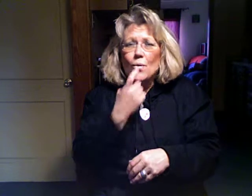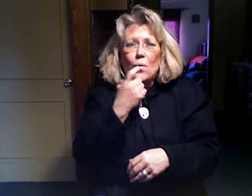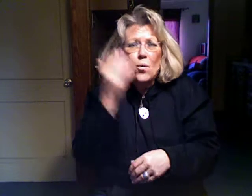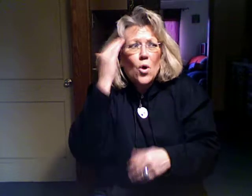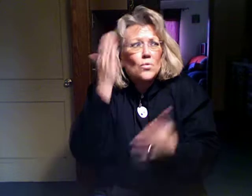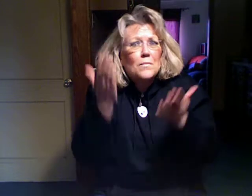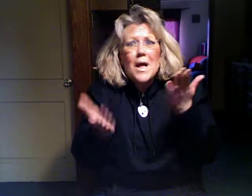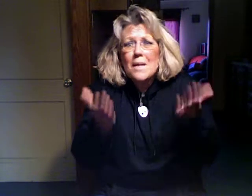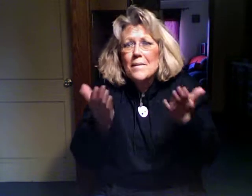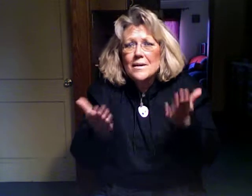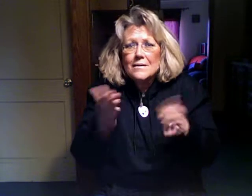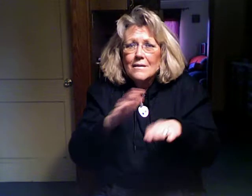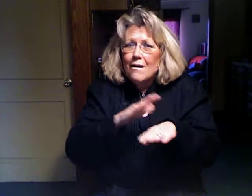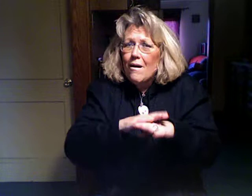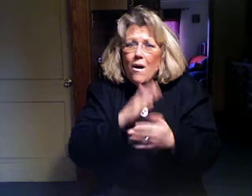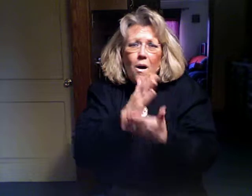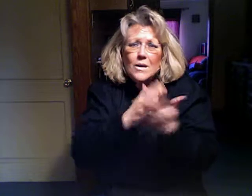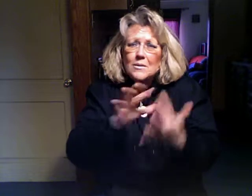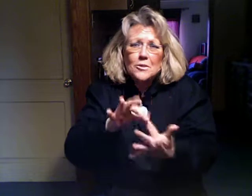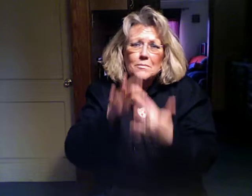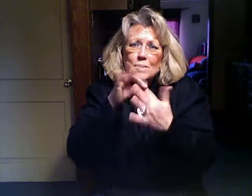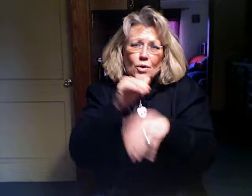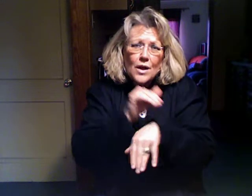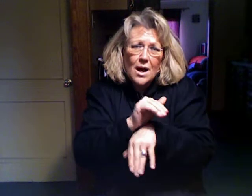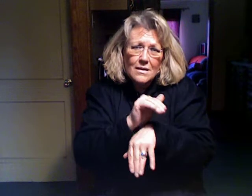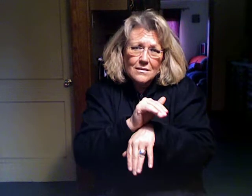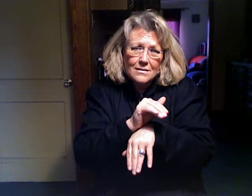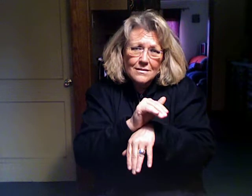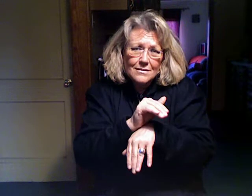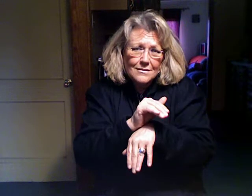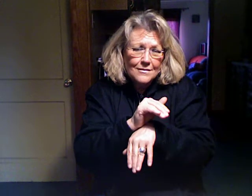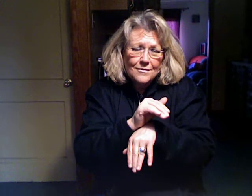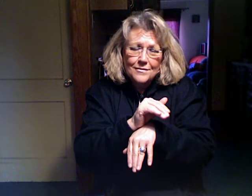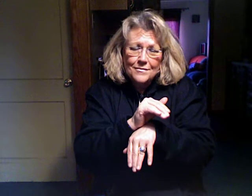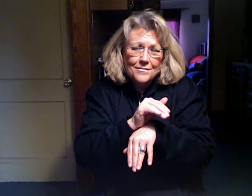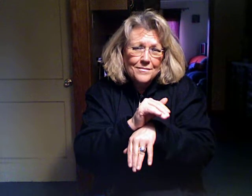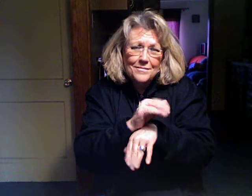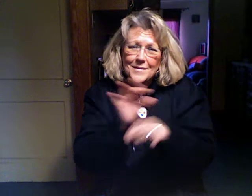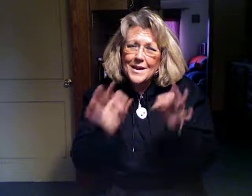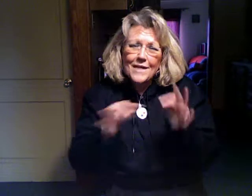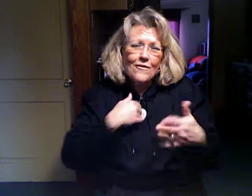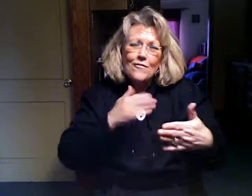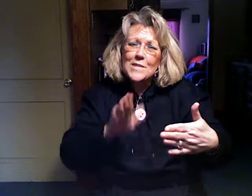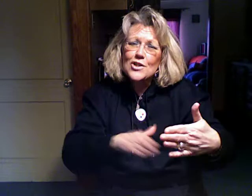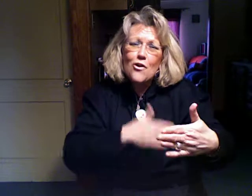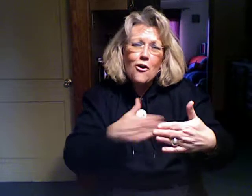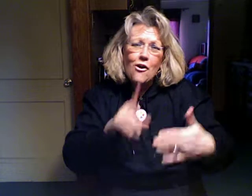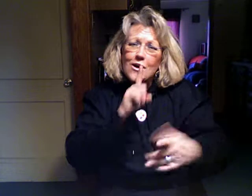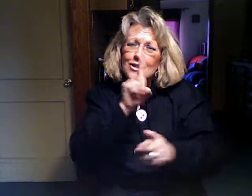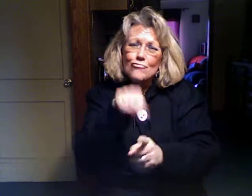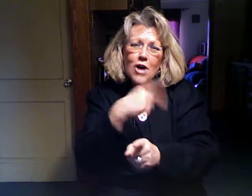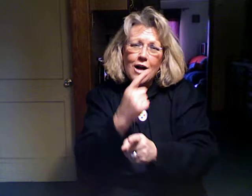she knows maybe On some special night If my song is right